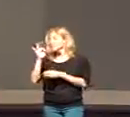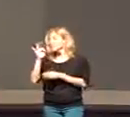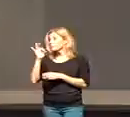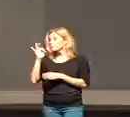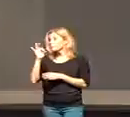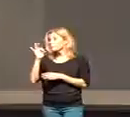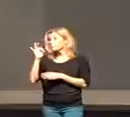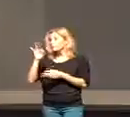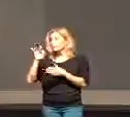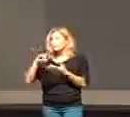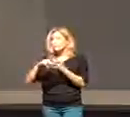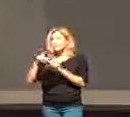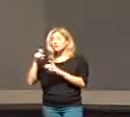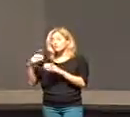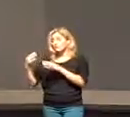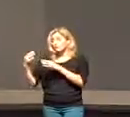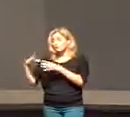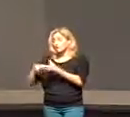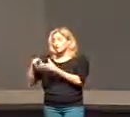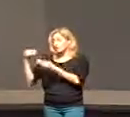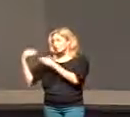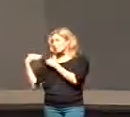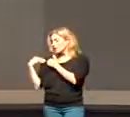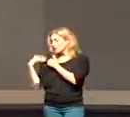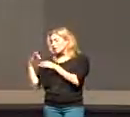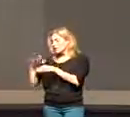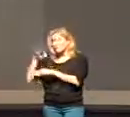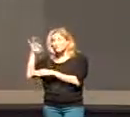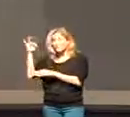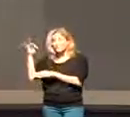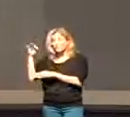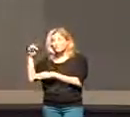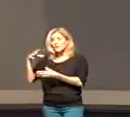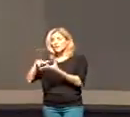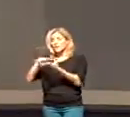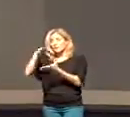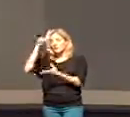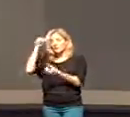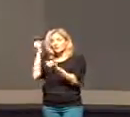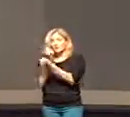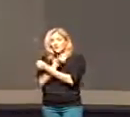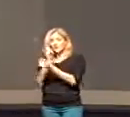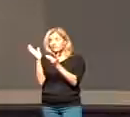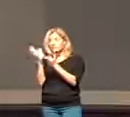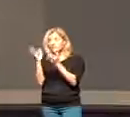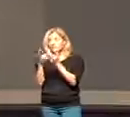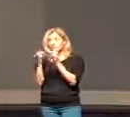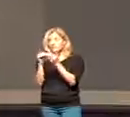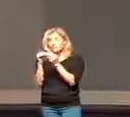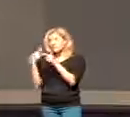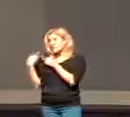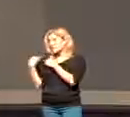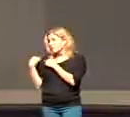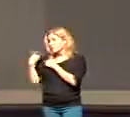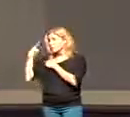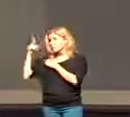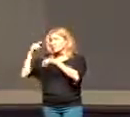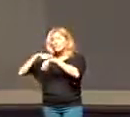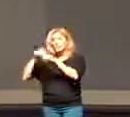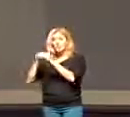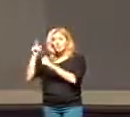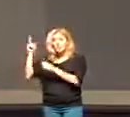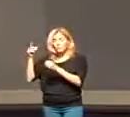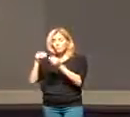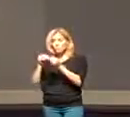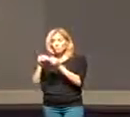we learn to rely on the spirit we learn to love Jesus more we rely on him more we spend more time